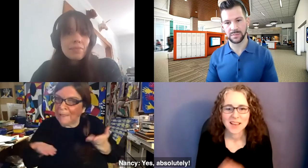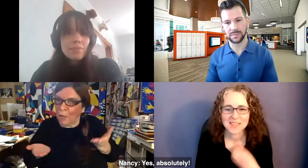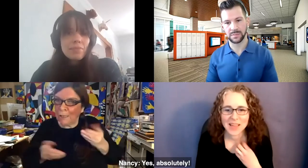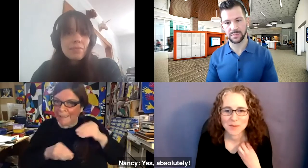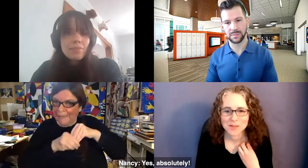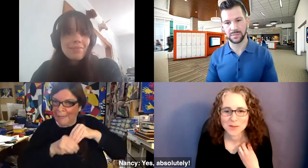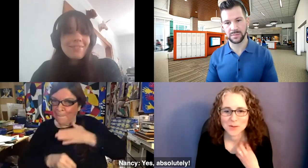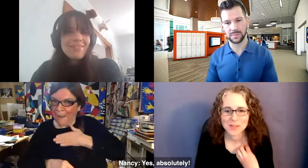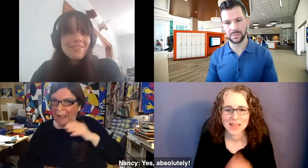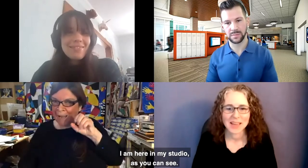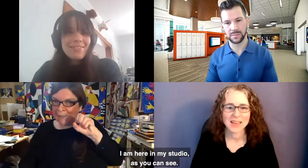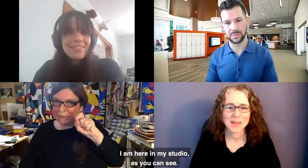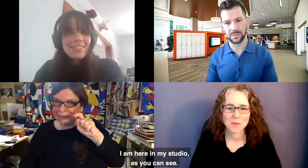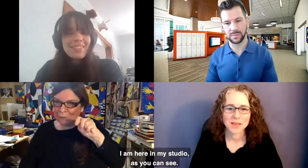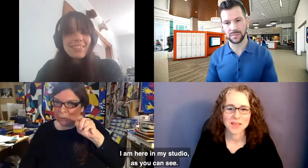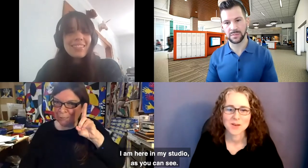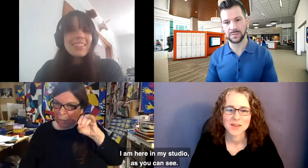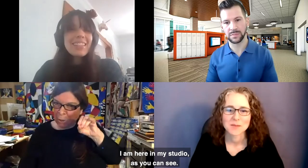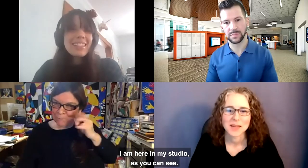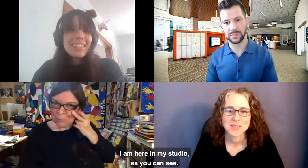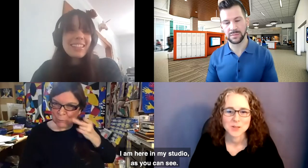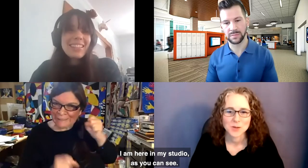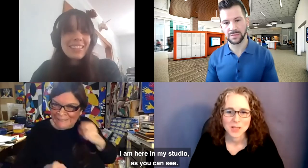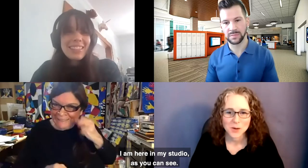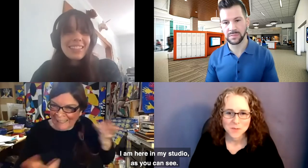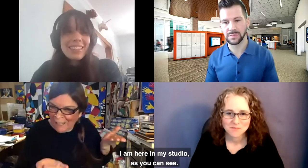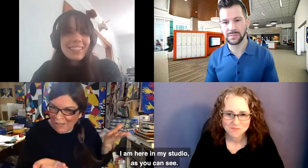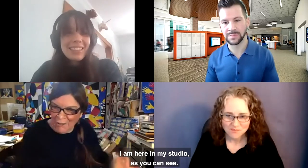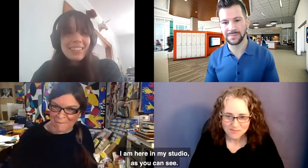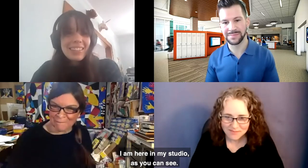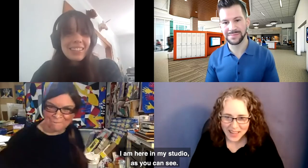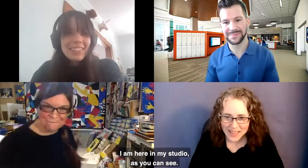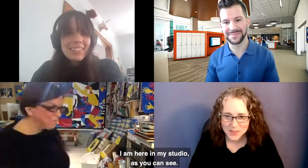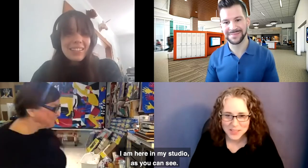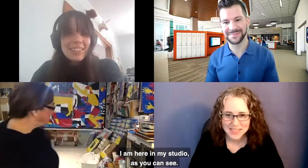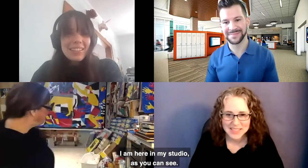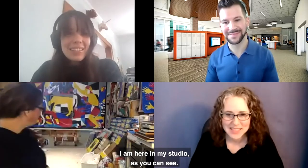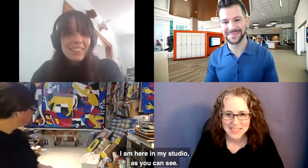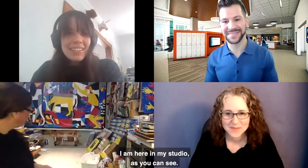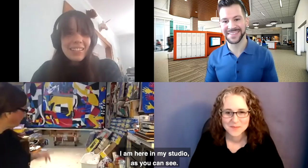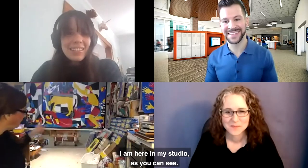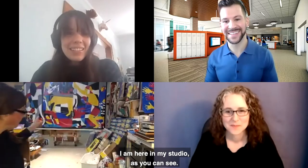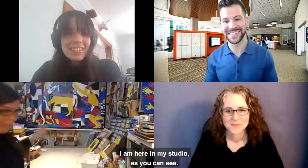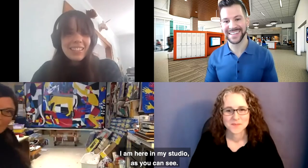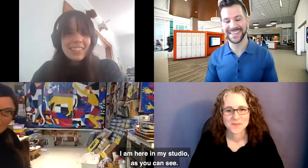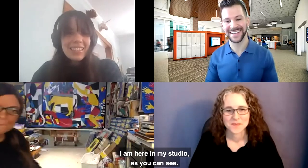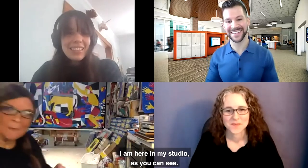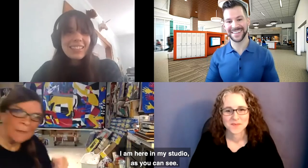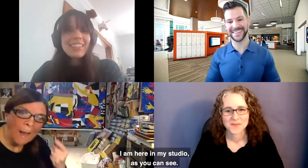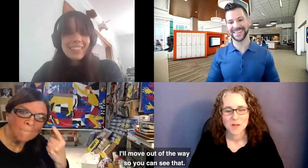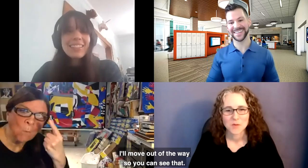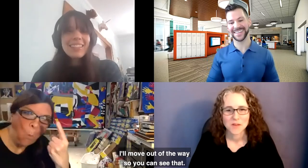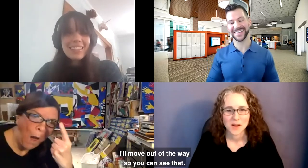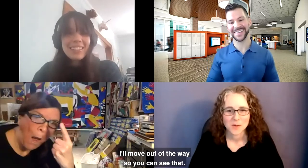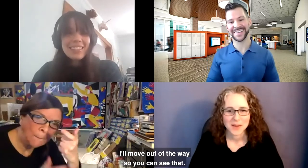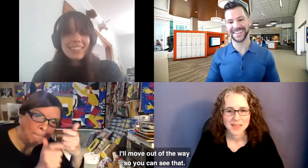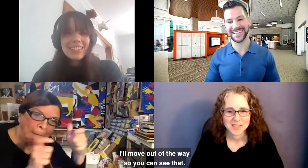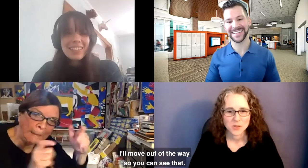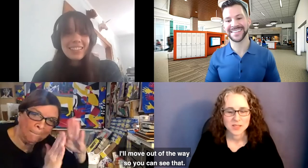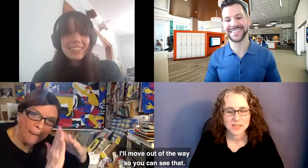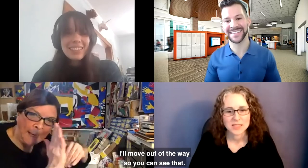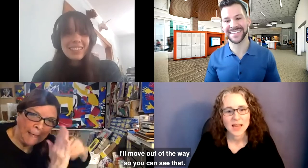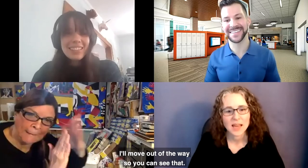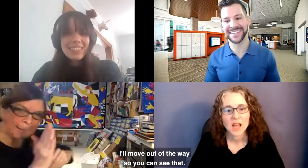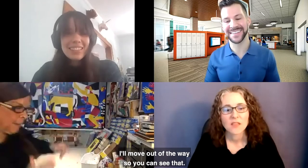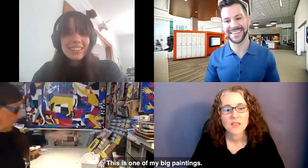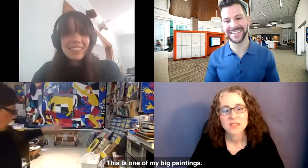Yes, absolutely. I am here in my studio. As you can see. I'll move out of the way so